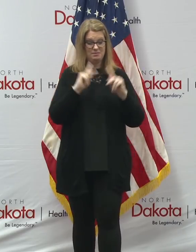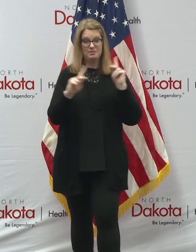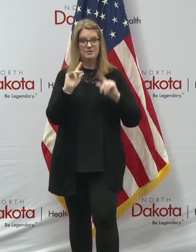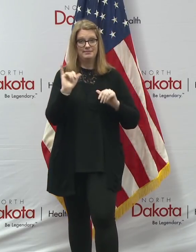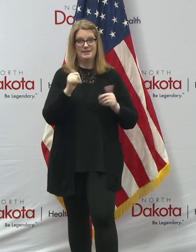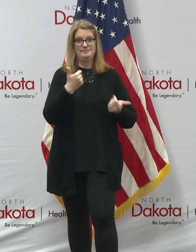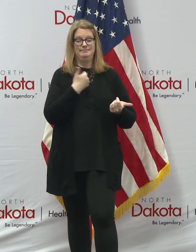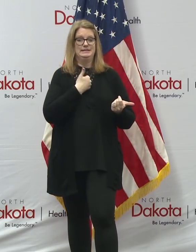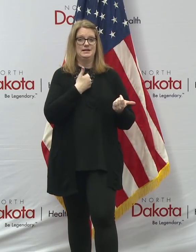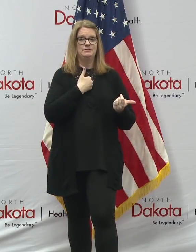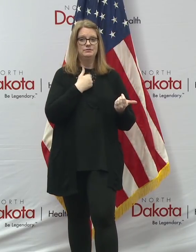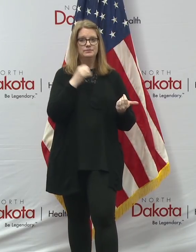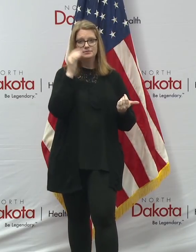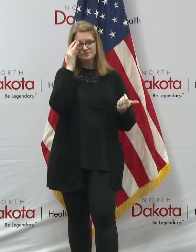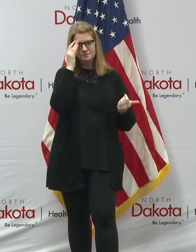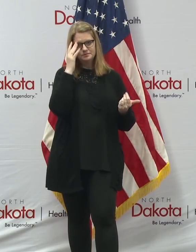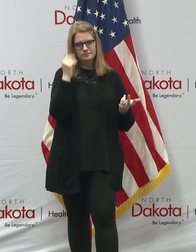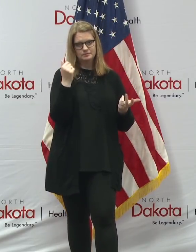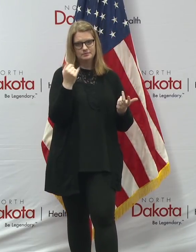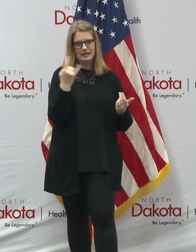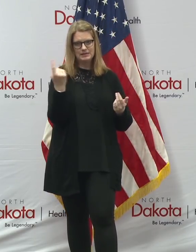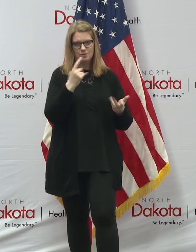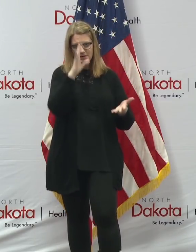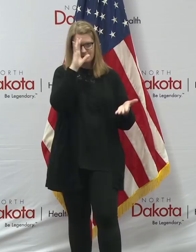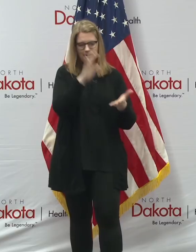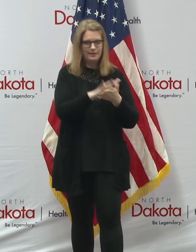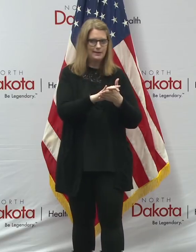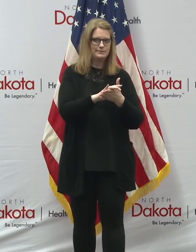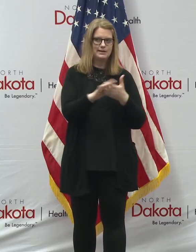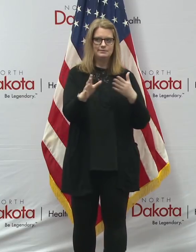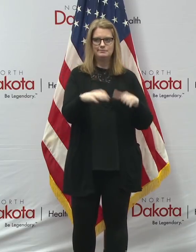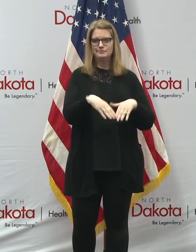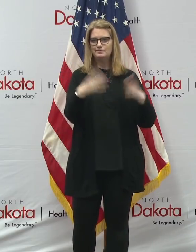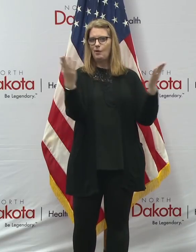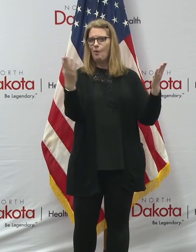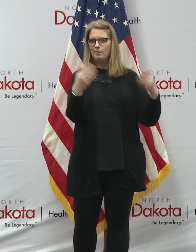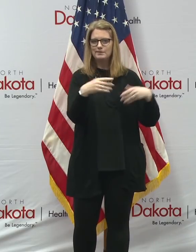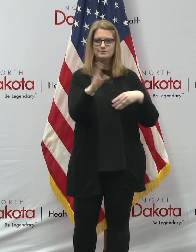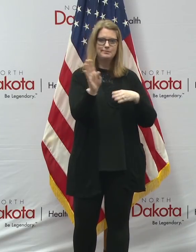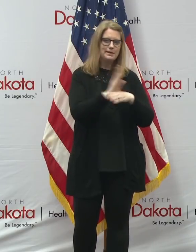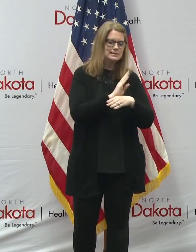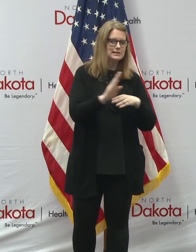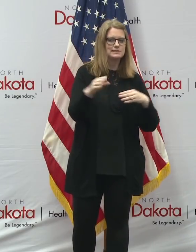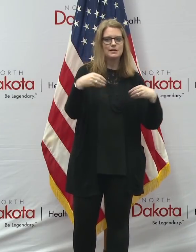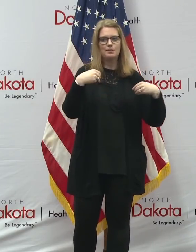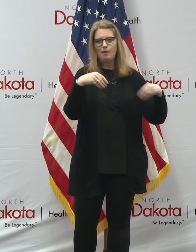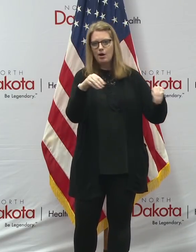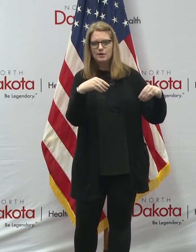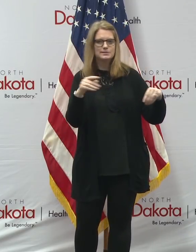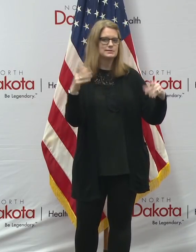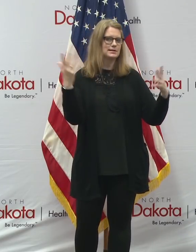have always believed in free markets and, and haven't